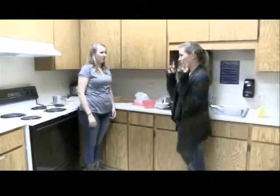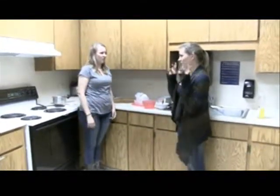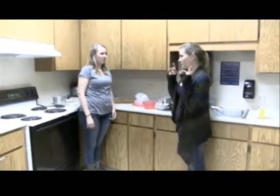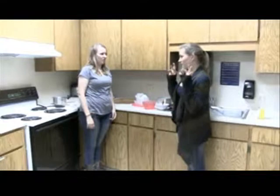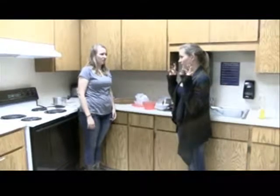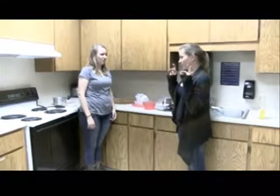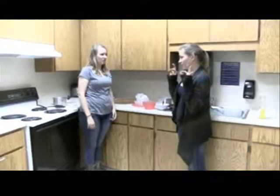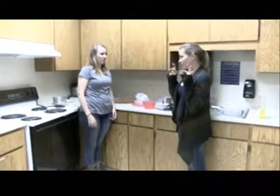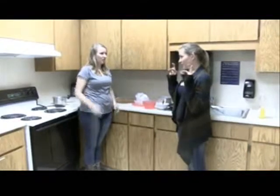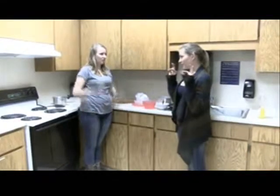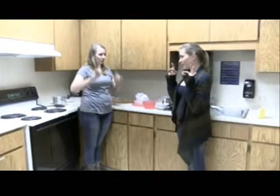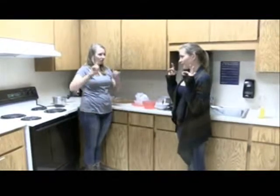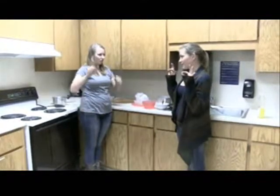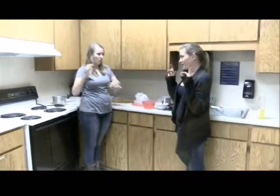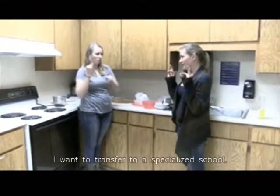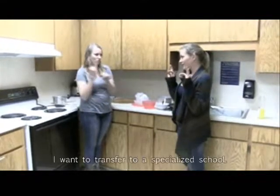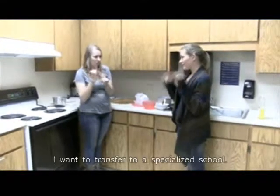What do you want to do? What